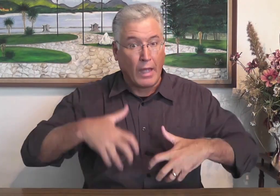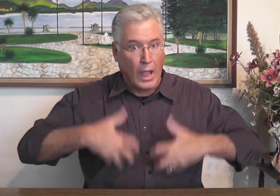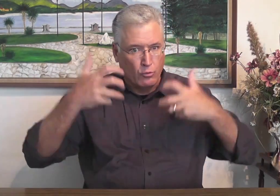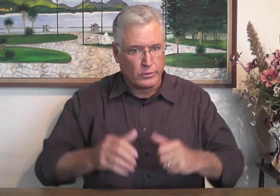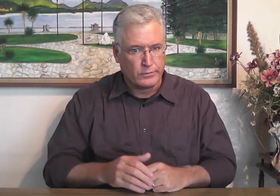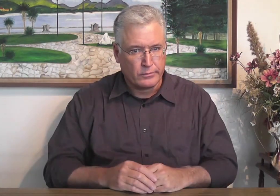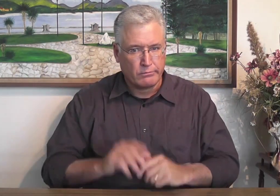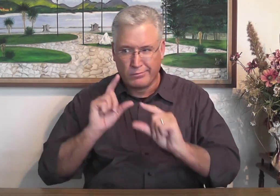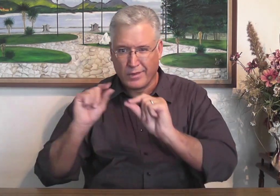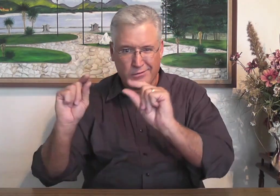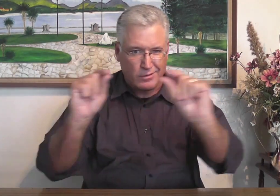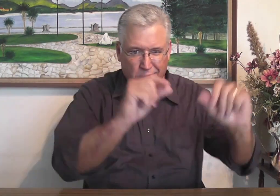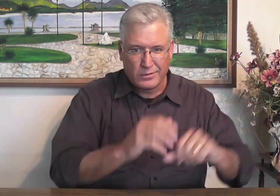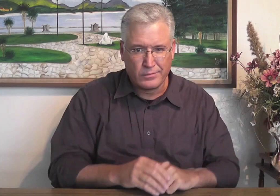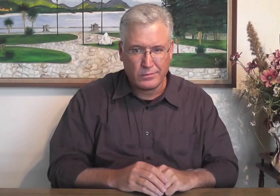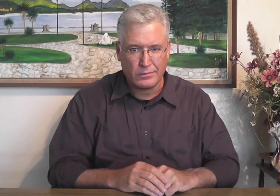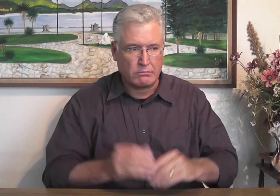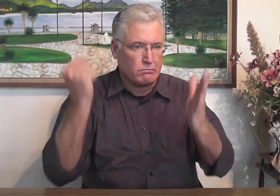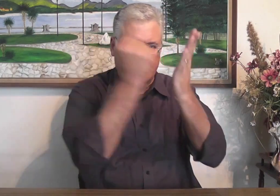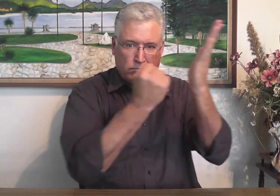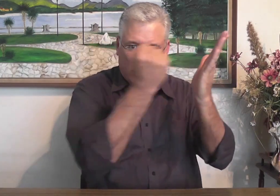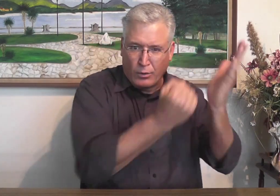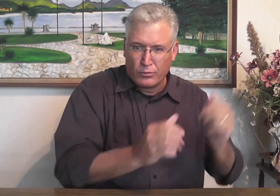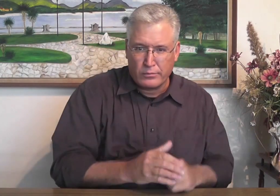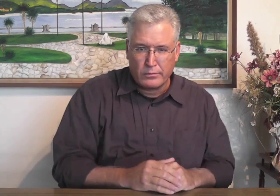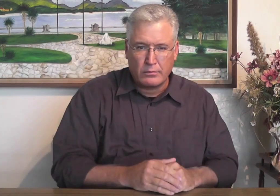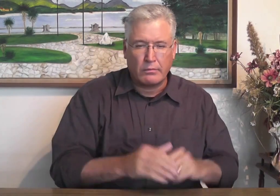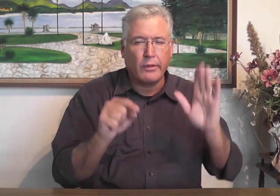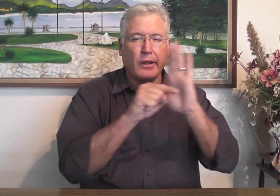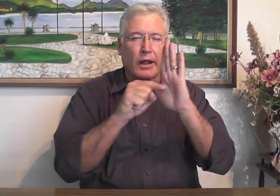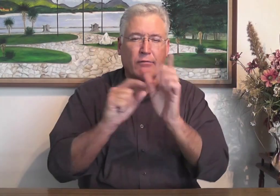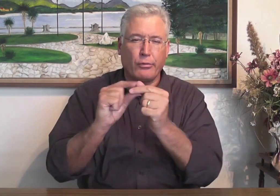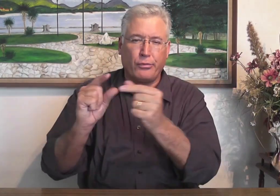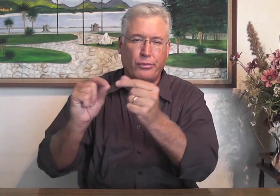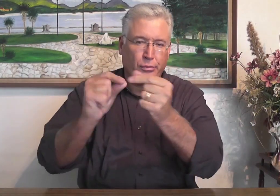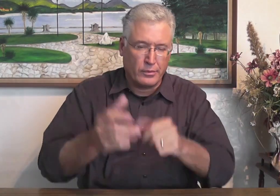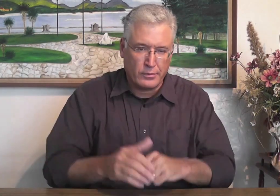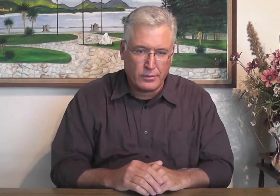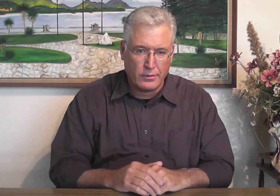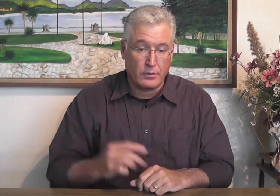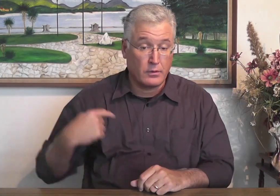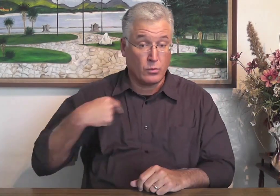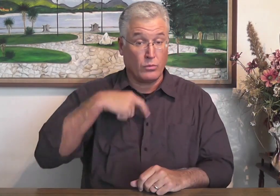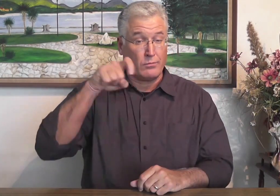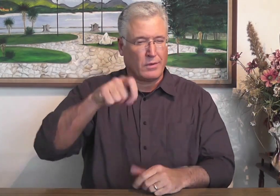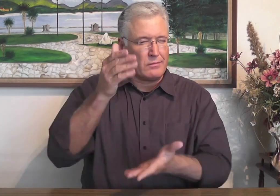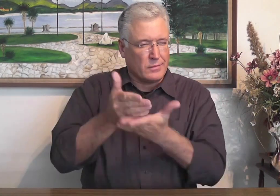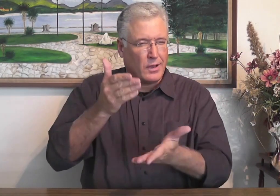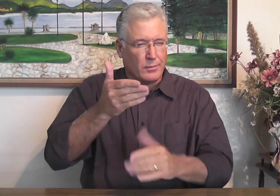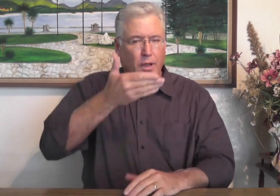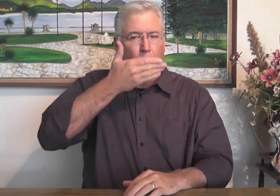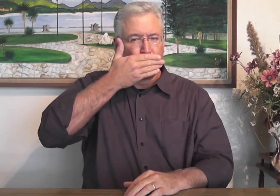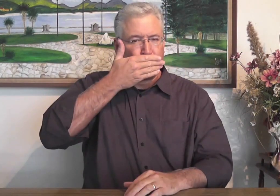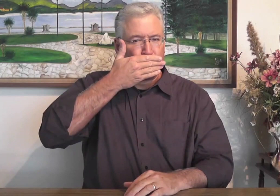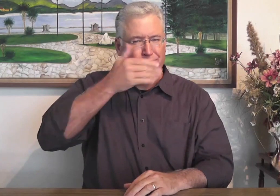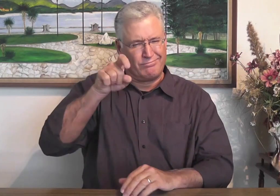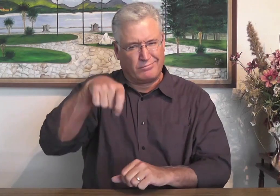of course. Wrath, gossip, slander, negative talk. We need to stop